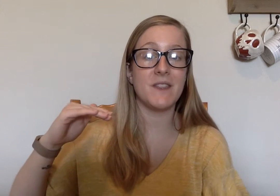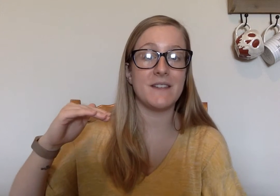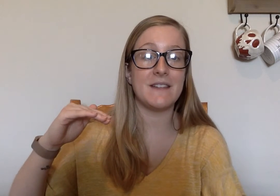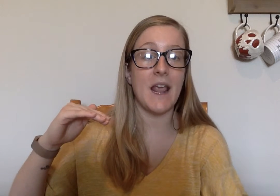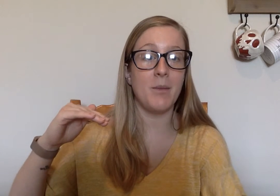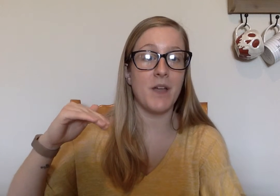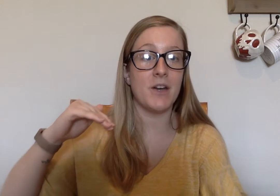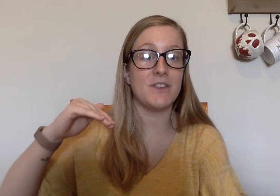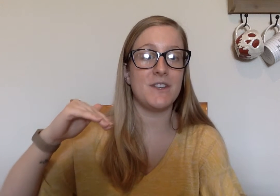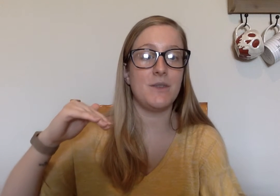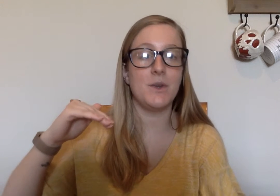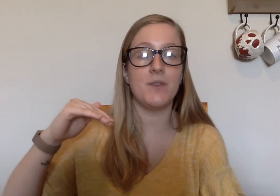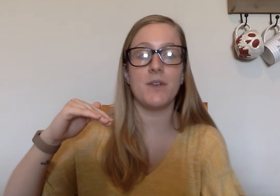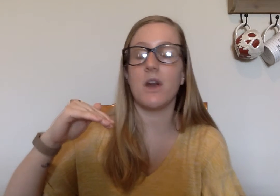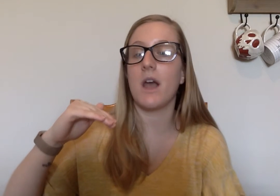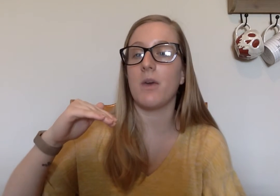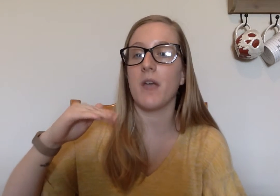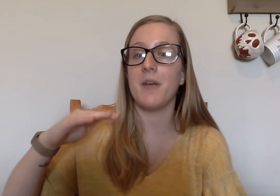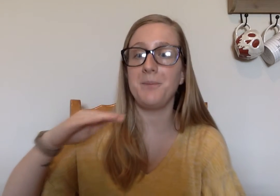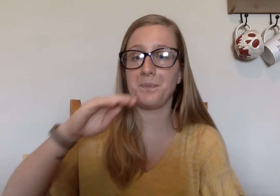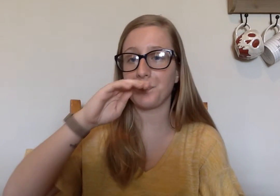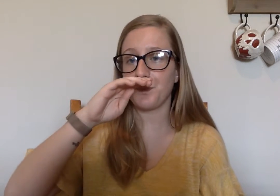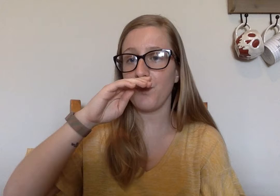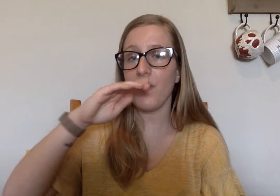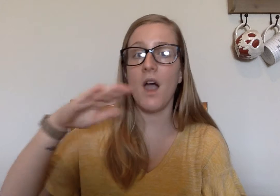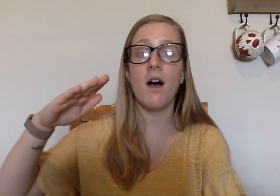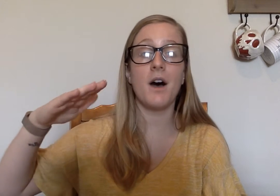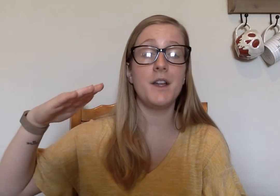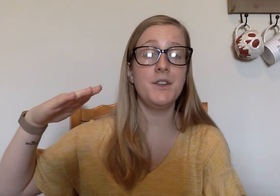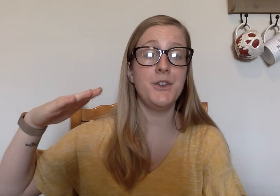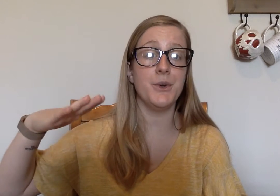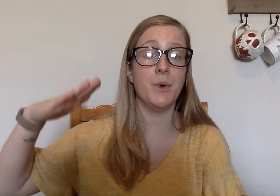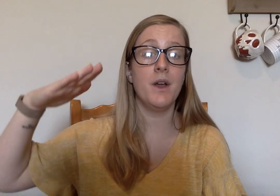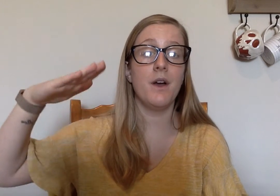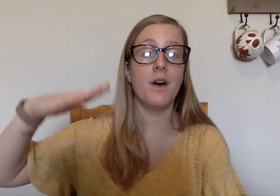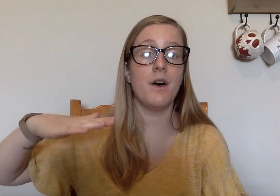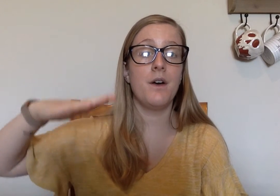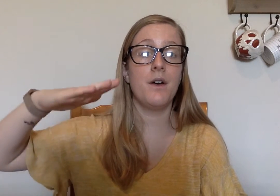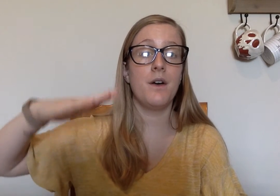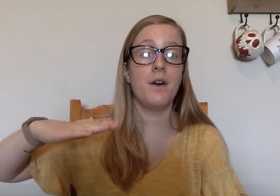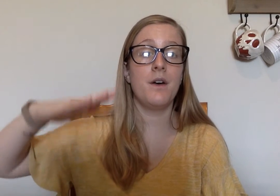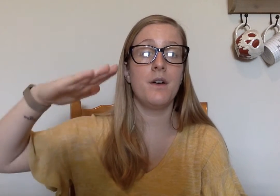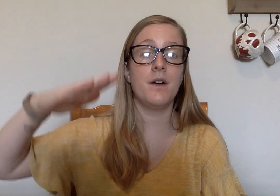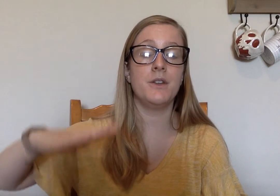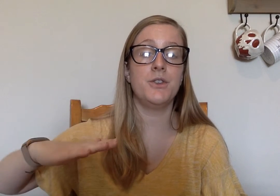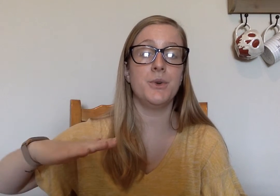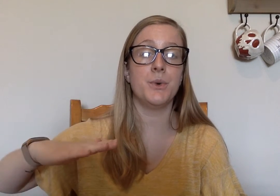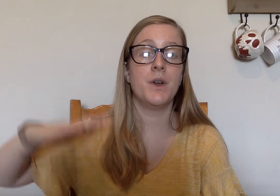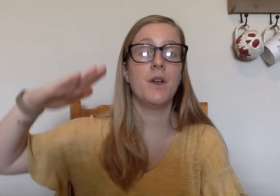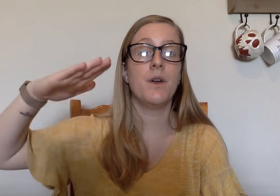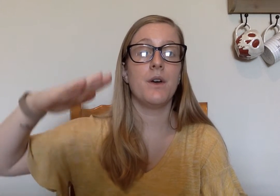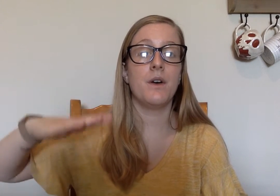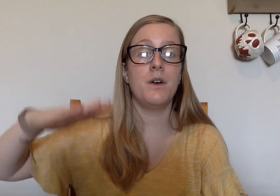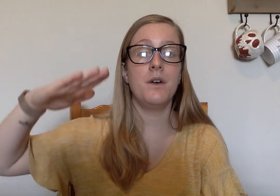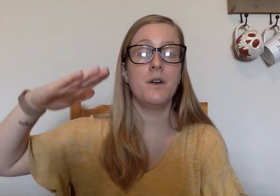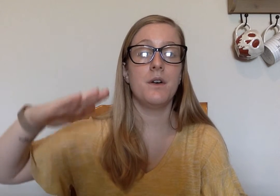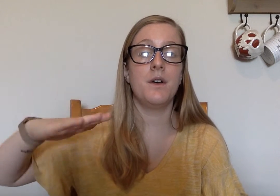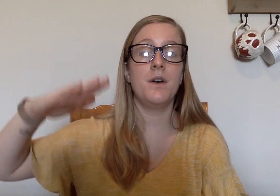with the same ladder. See if you can figure it out, okay? Undo. Uh, uh, undo. Uh, uh,